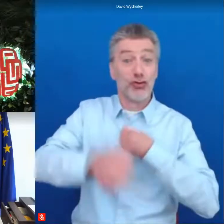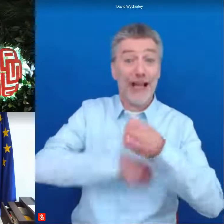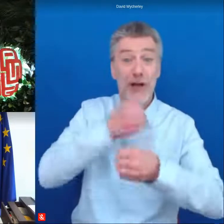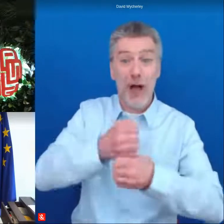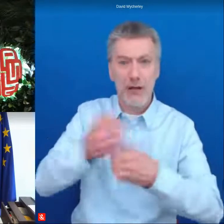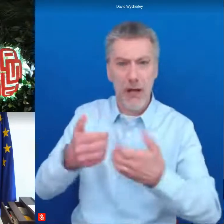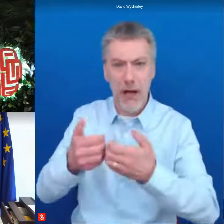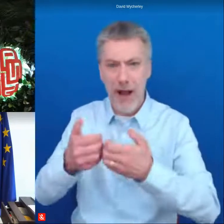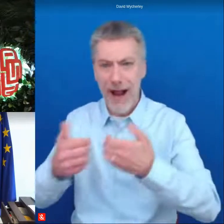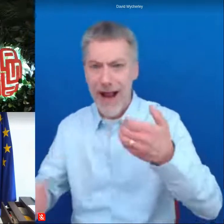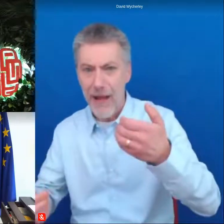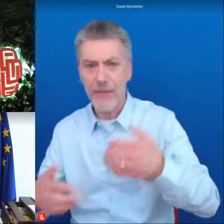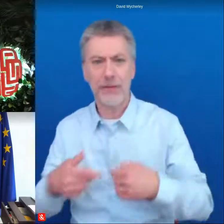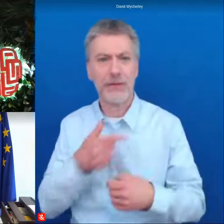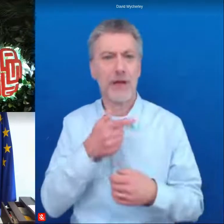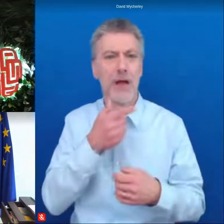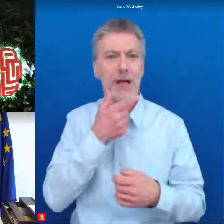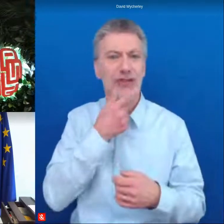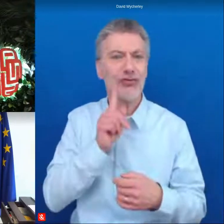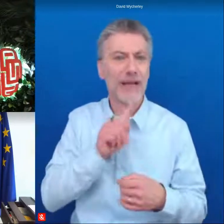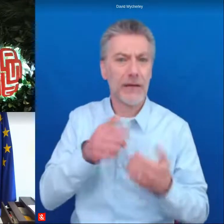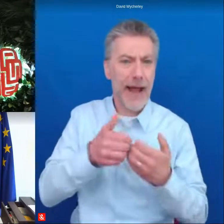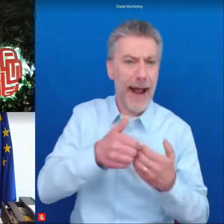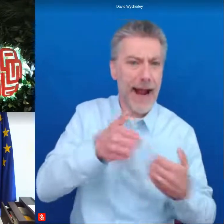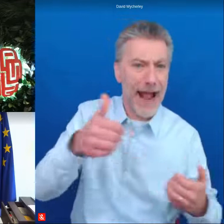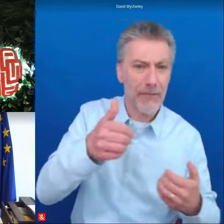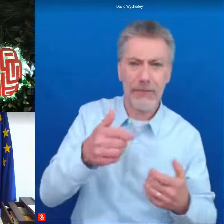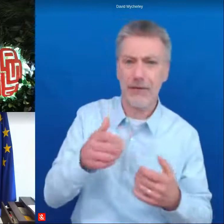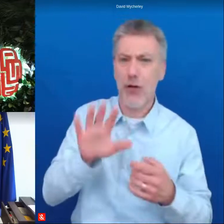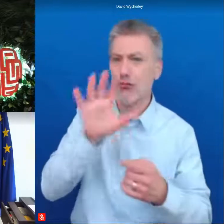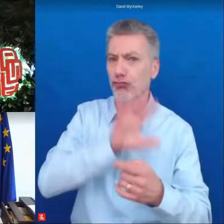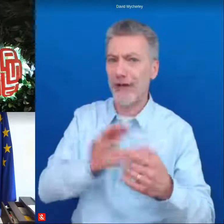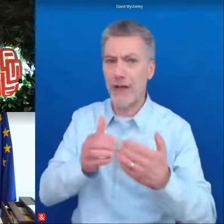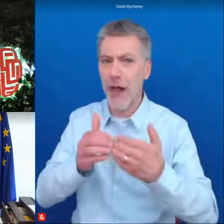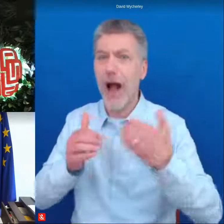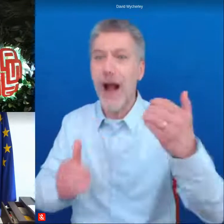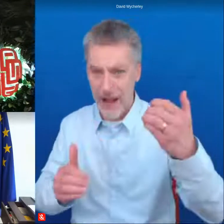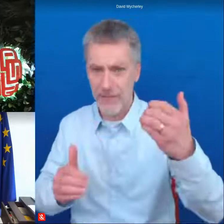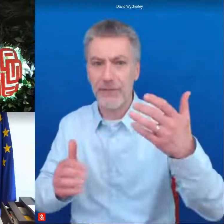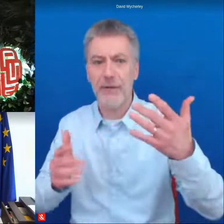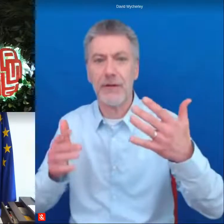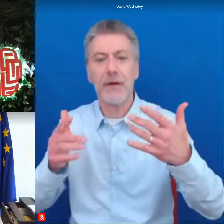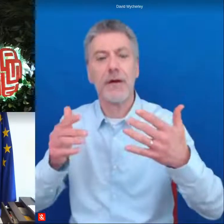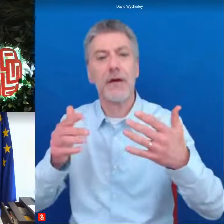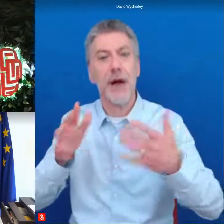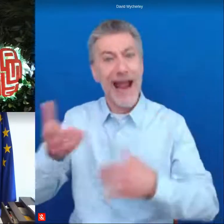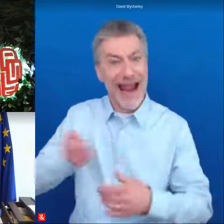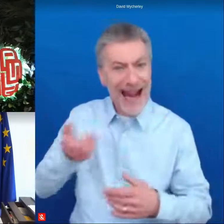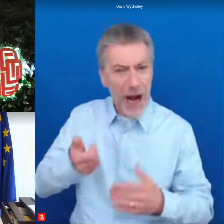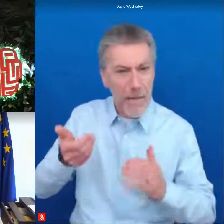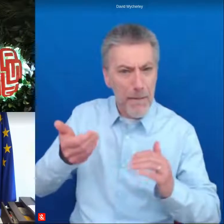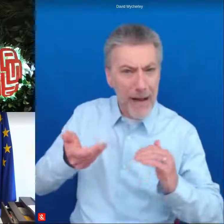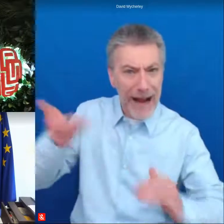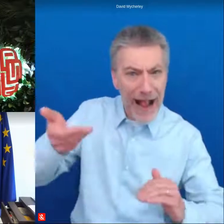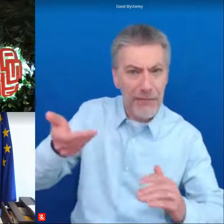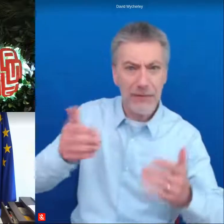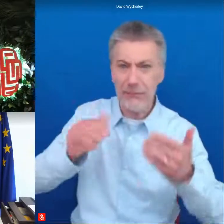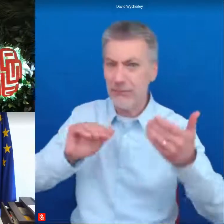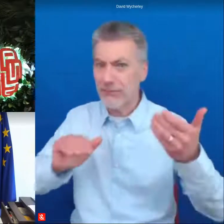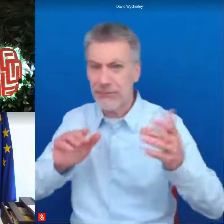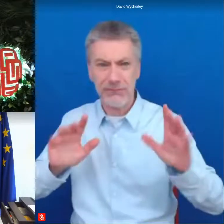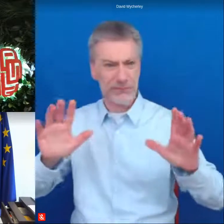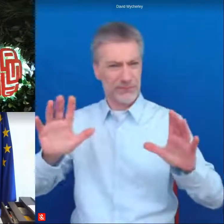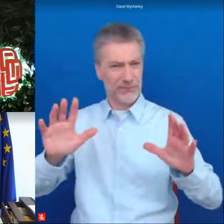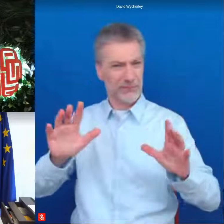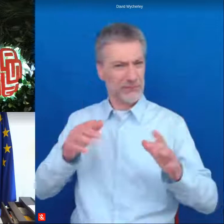gender gaps income income gaps all these are potentially i would i